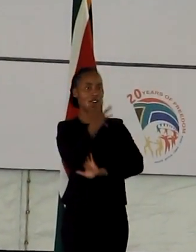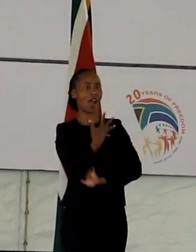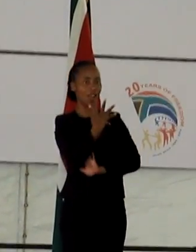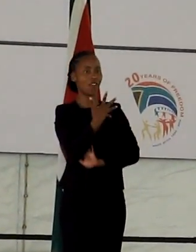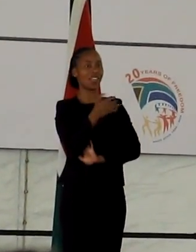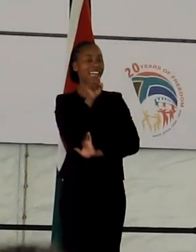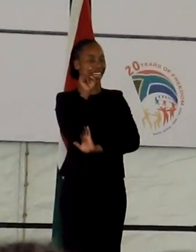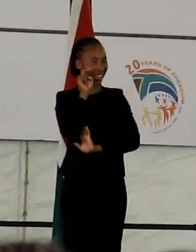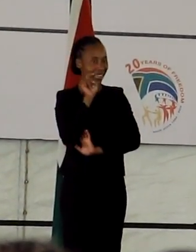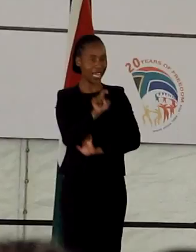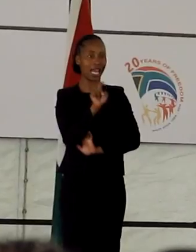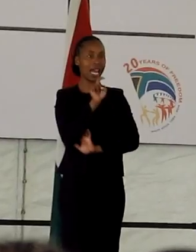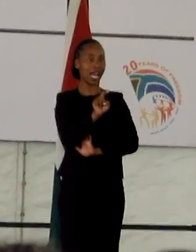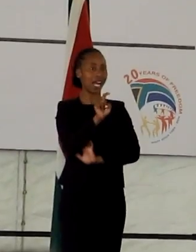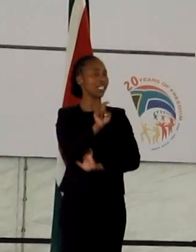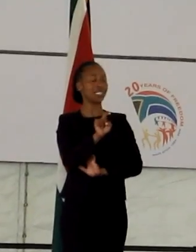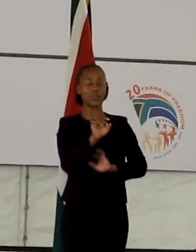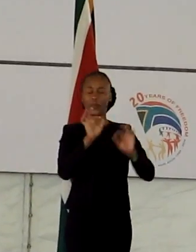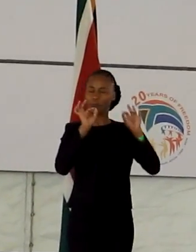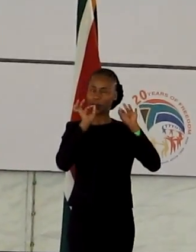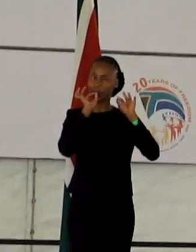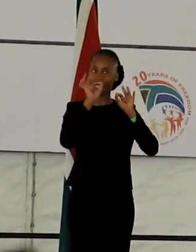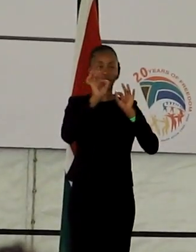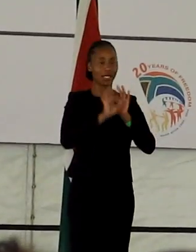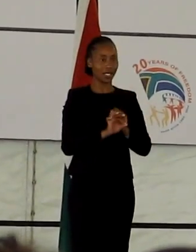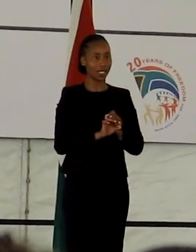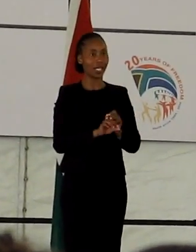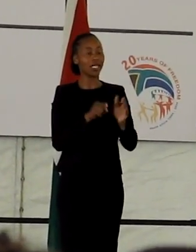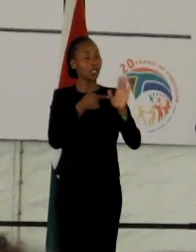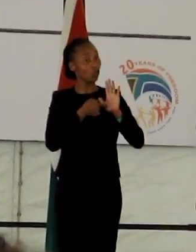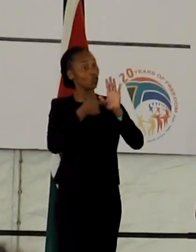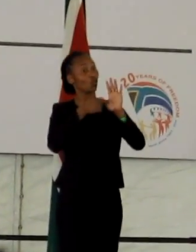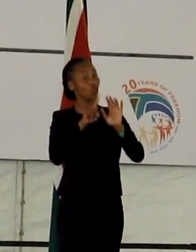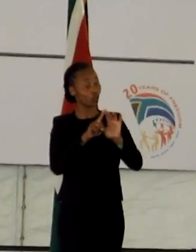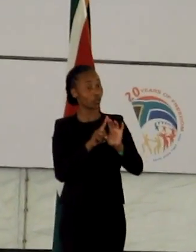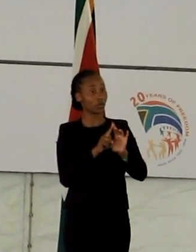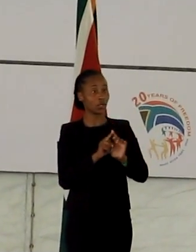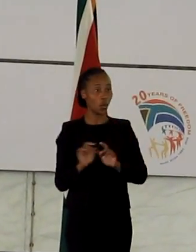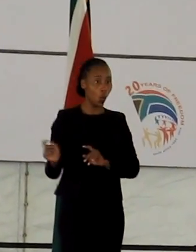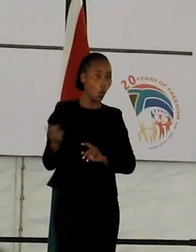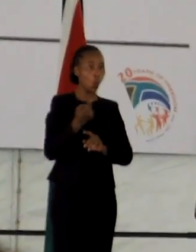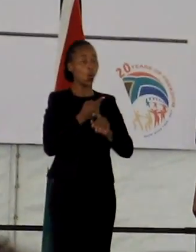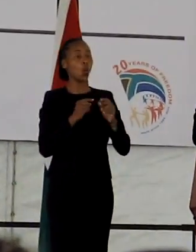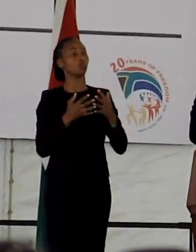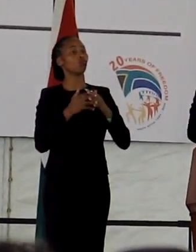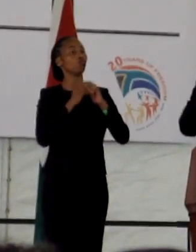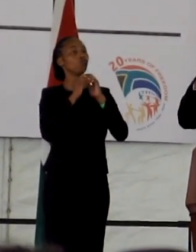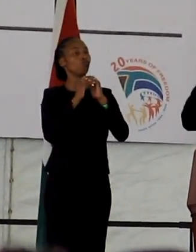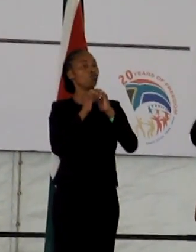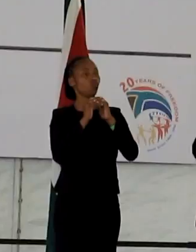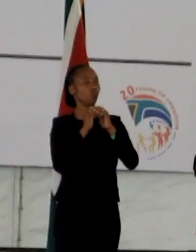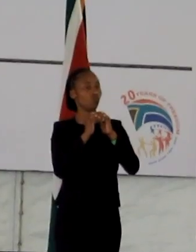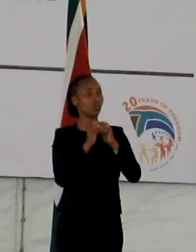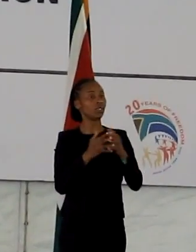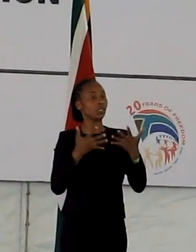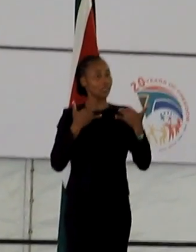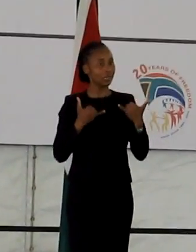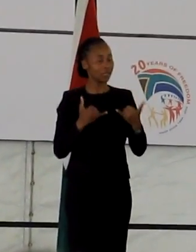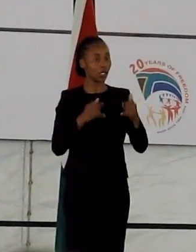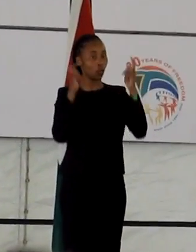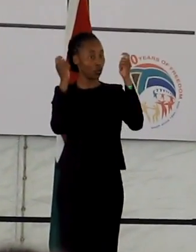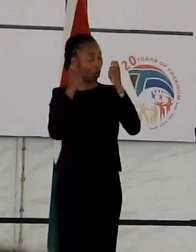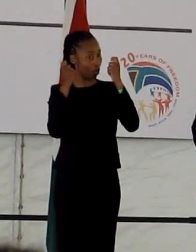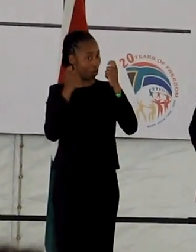was a stroke of genius as a symbolic gesture of uniting our nation. As we celebrate the